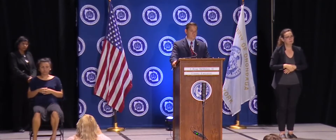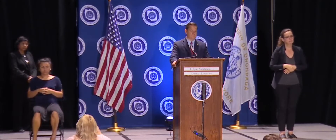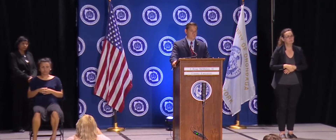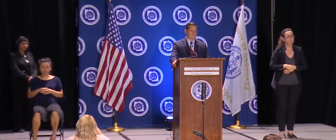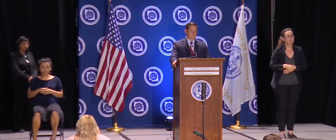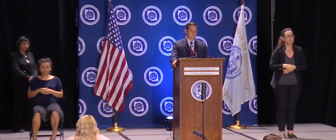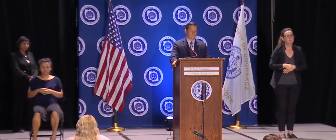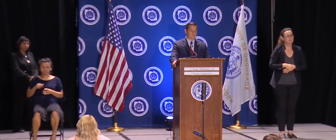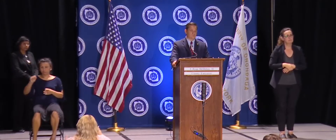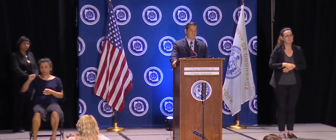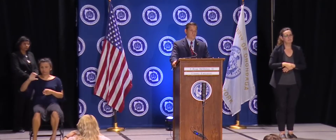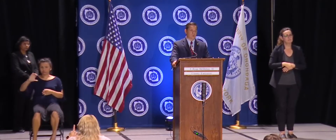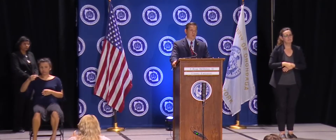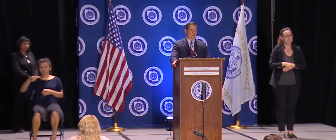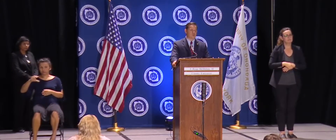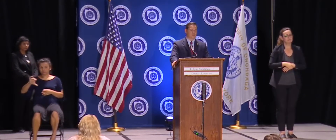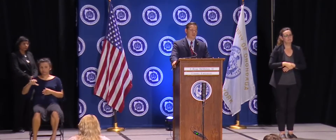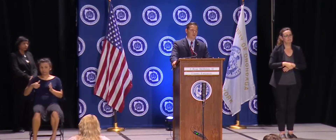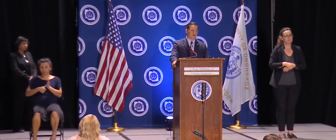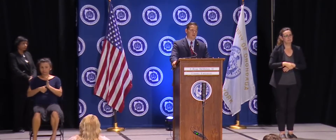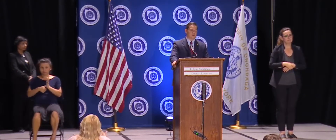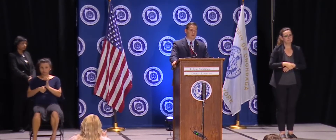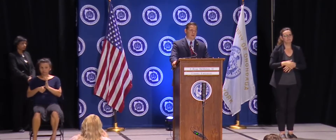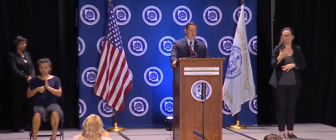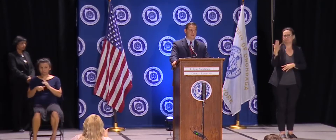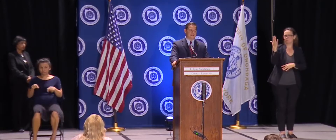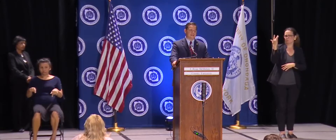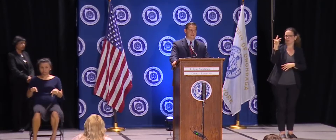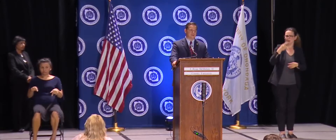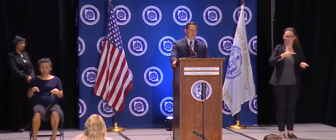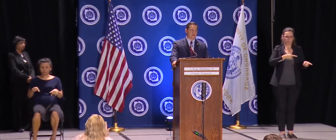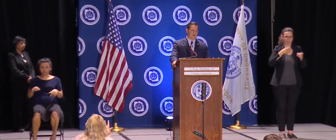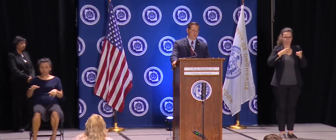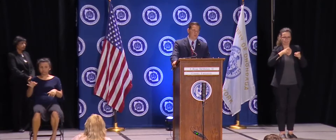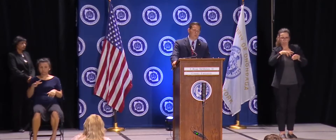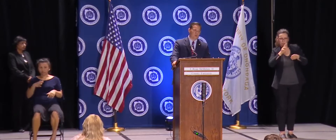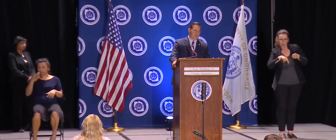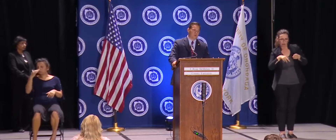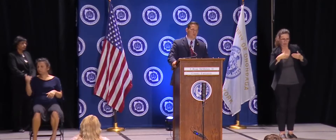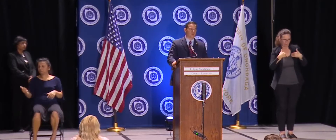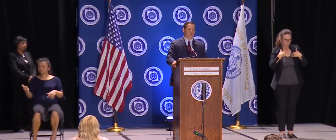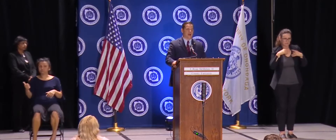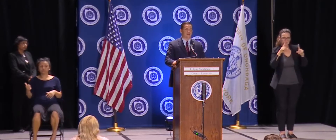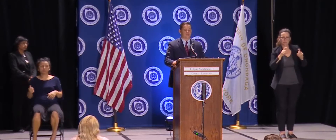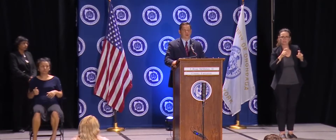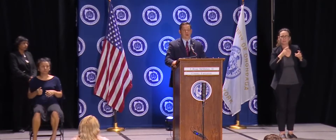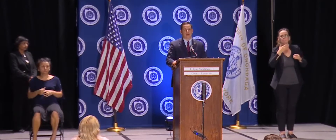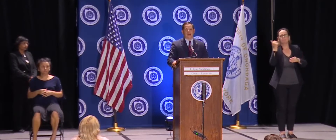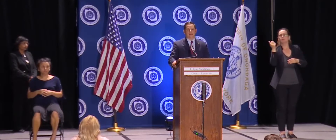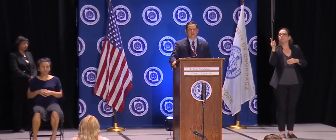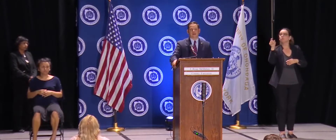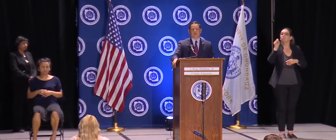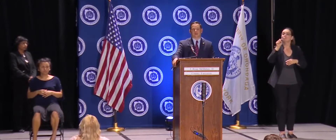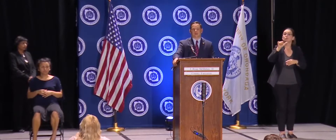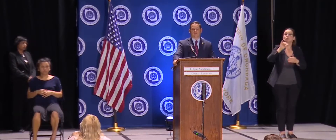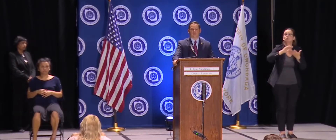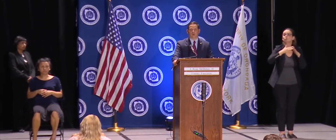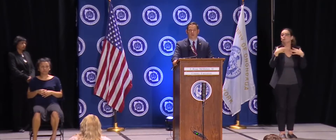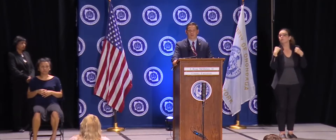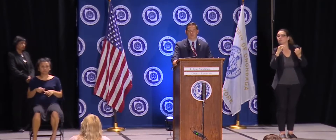available since March? Well, would be a testing site that we would direct any